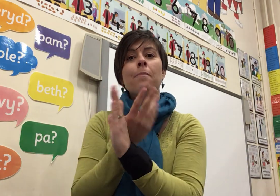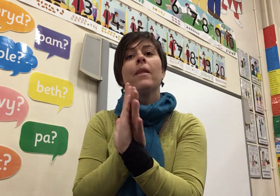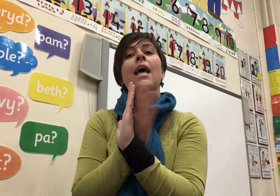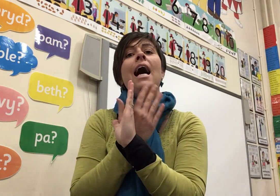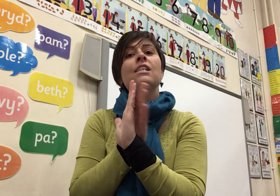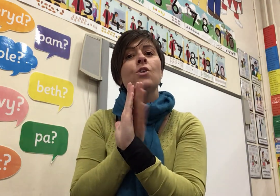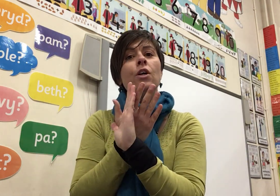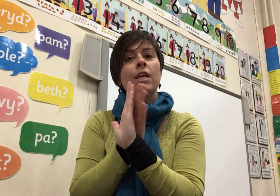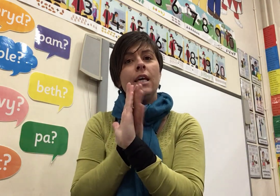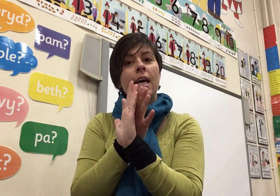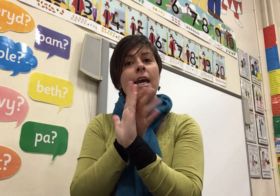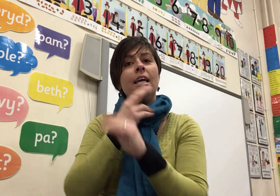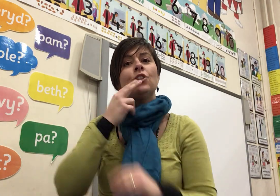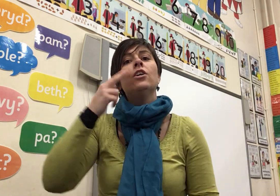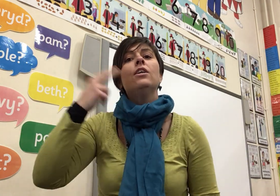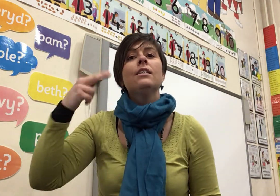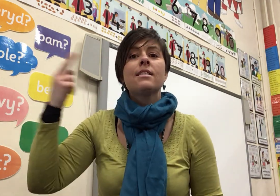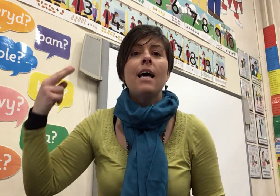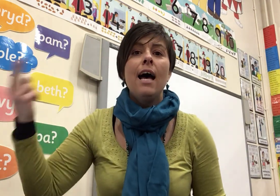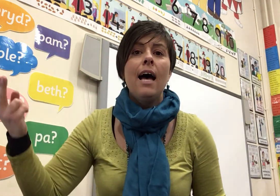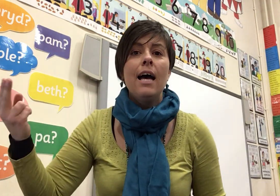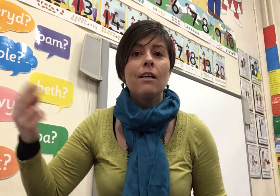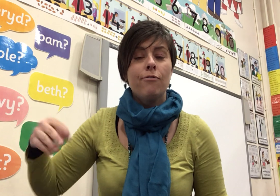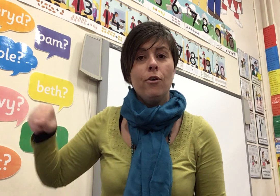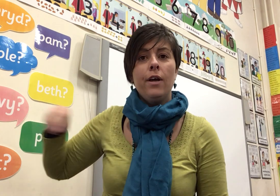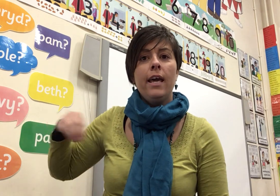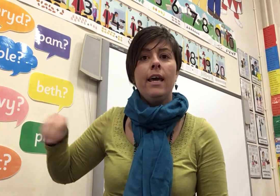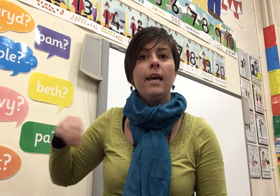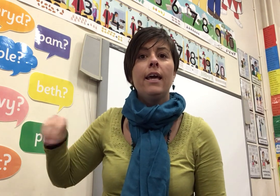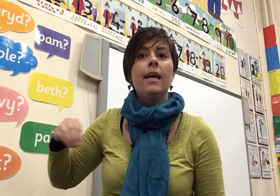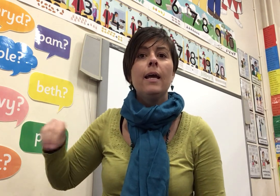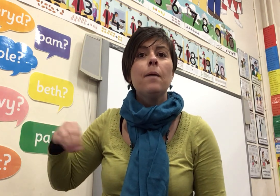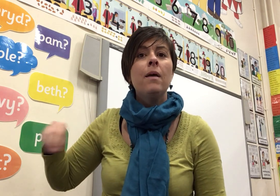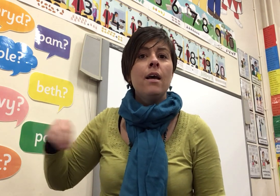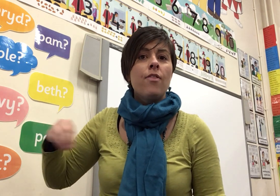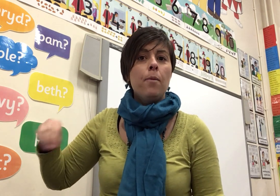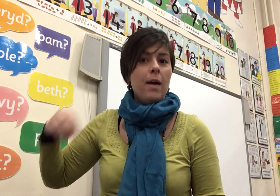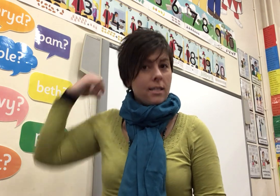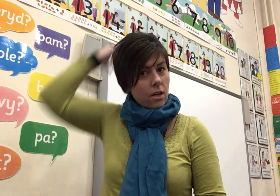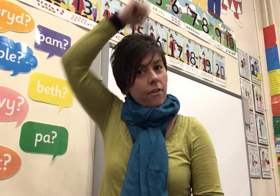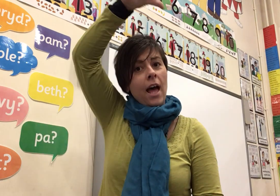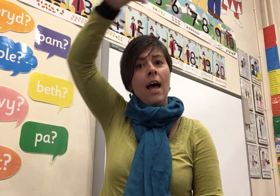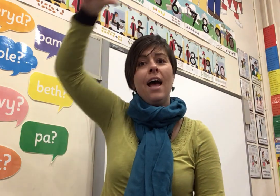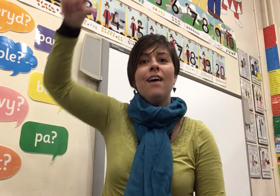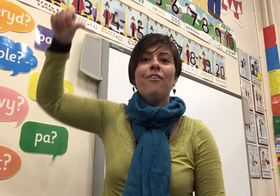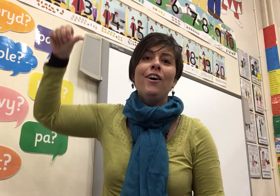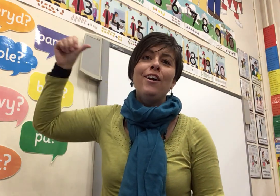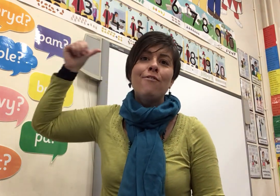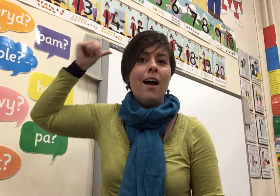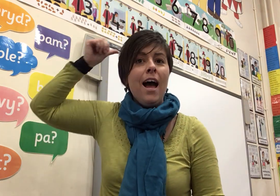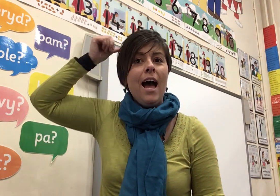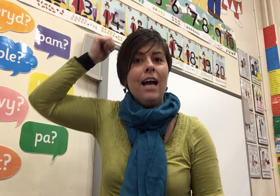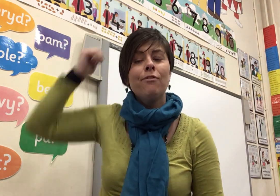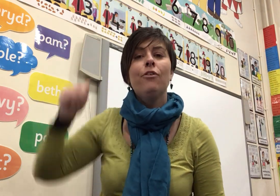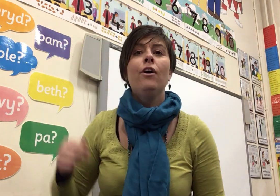And all the angels sang for him The bells of heaven rang for